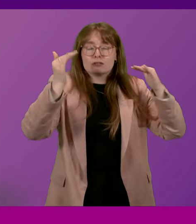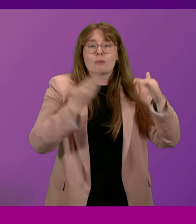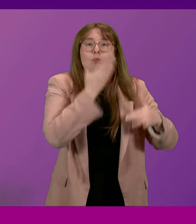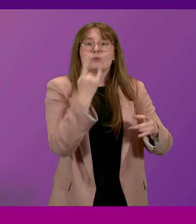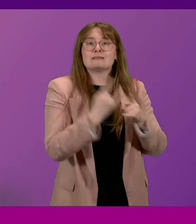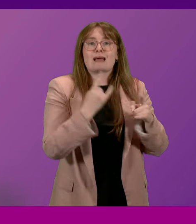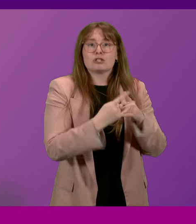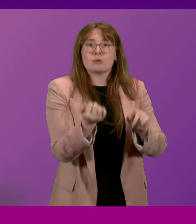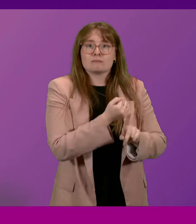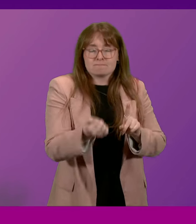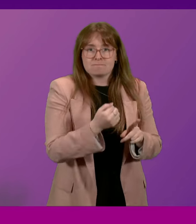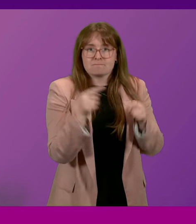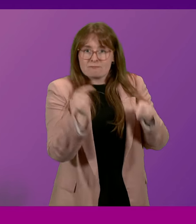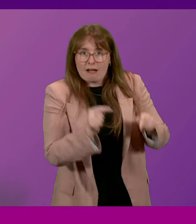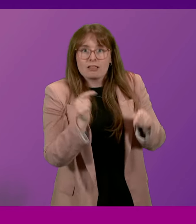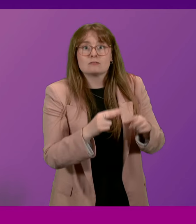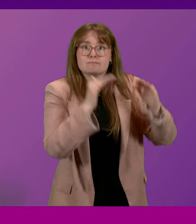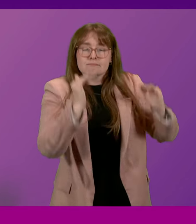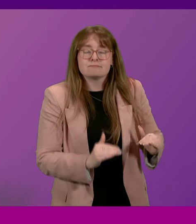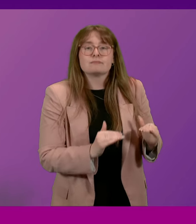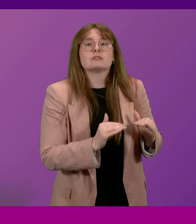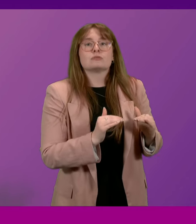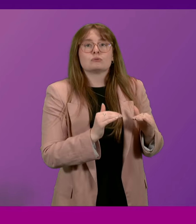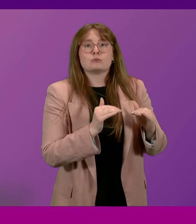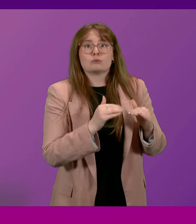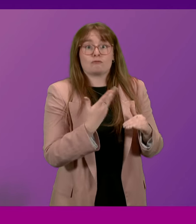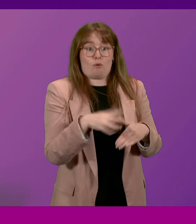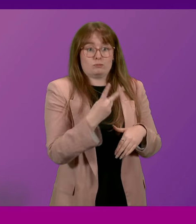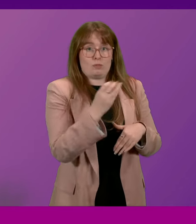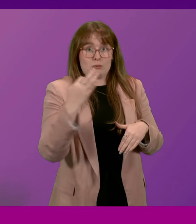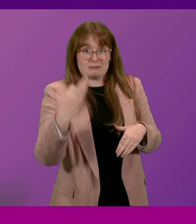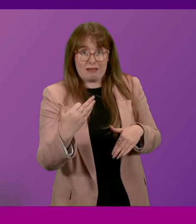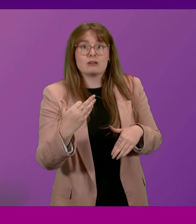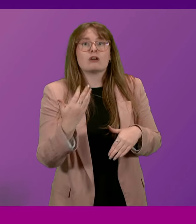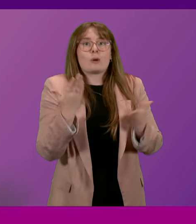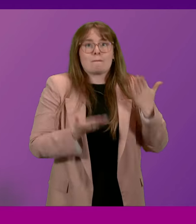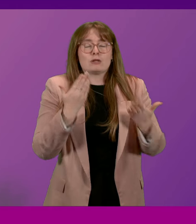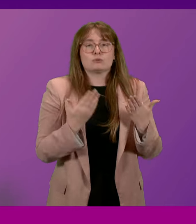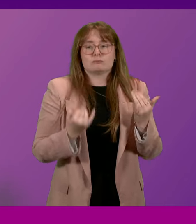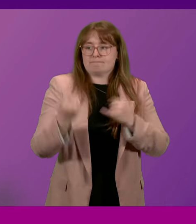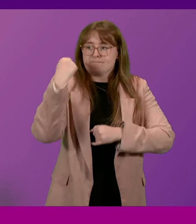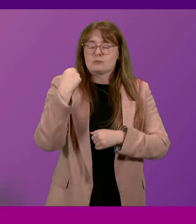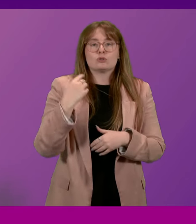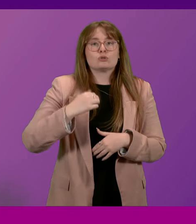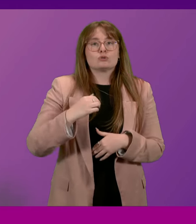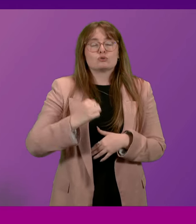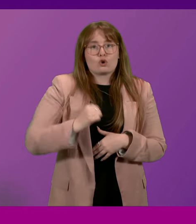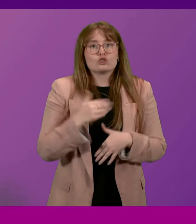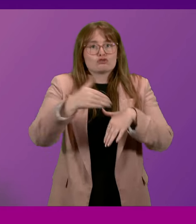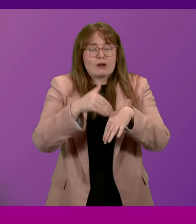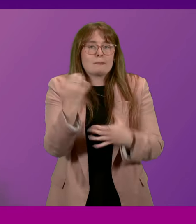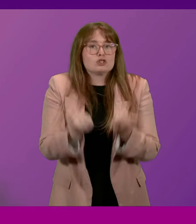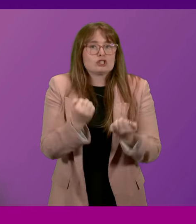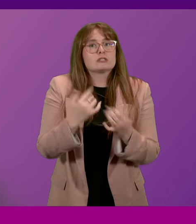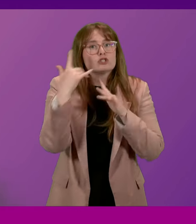violent crime falling by 58% since 2008-09, according to the last Scottish Crime and Justice Survey. Our